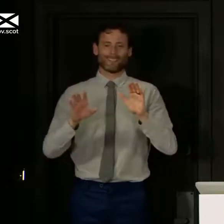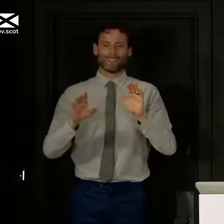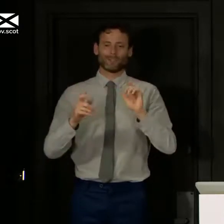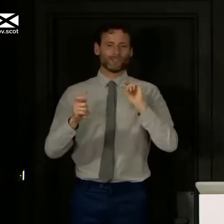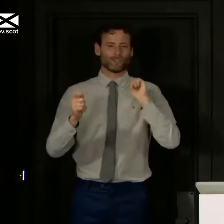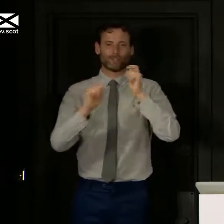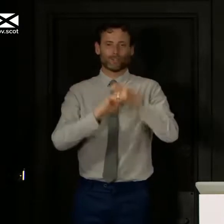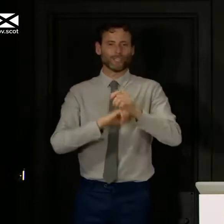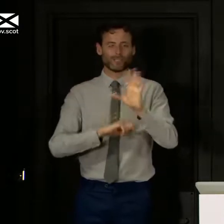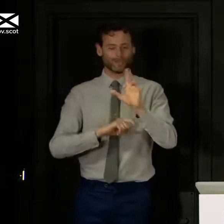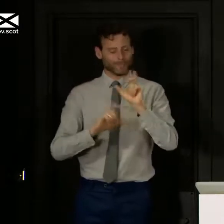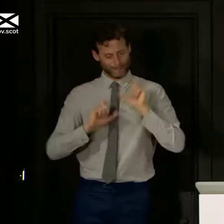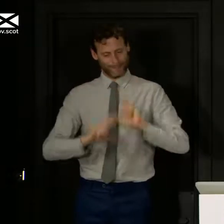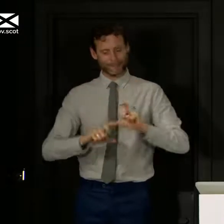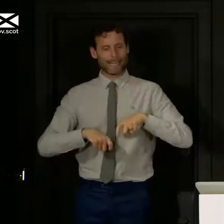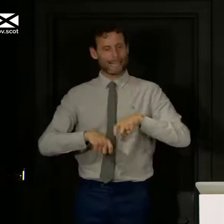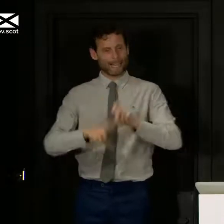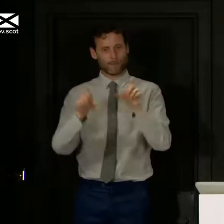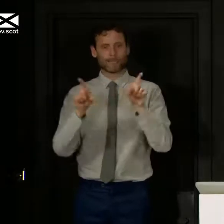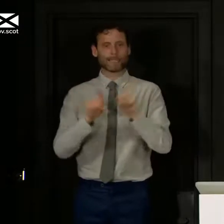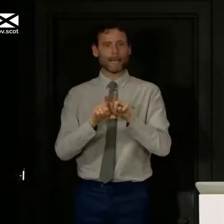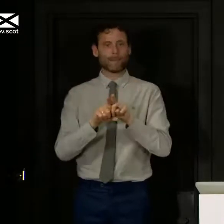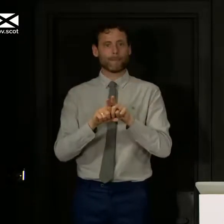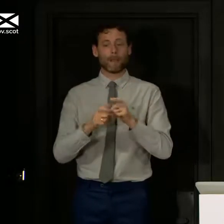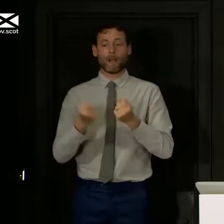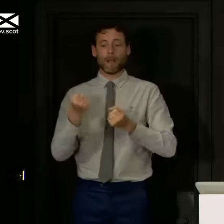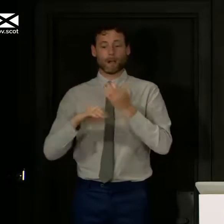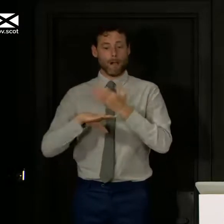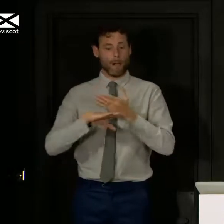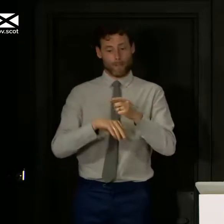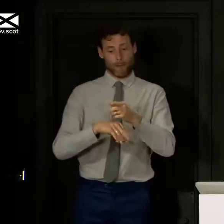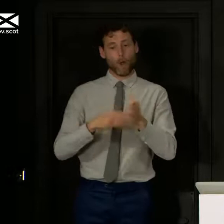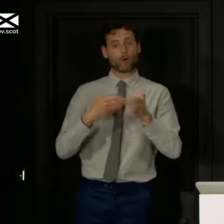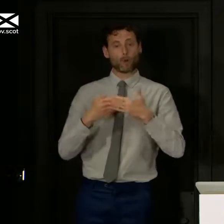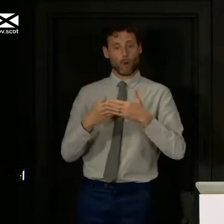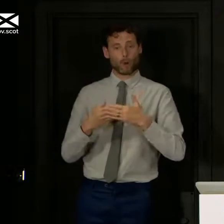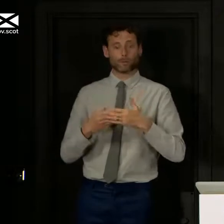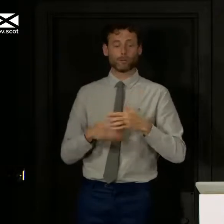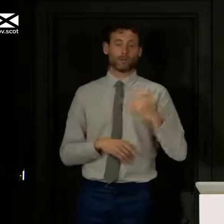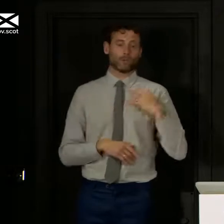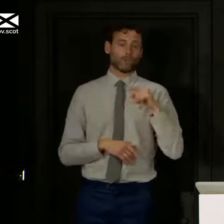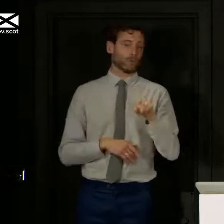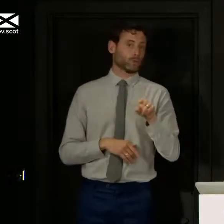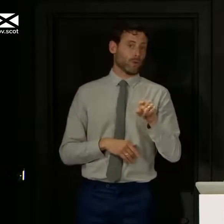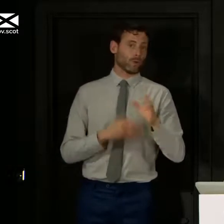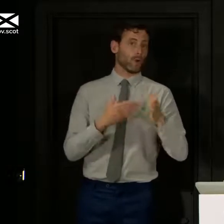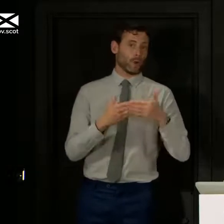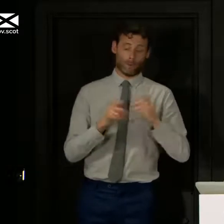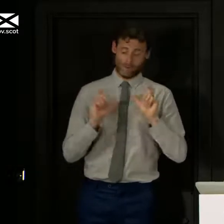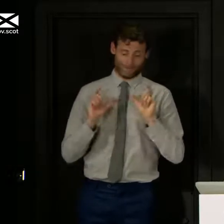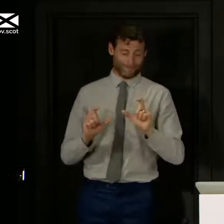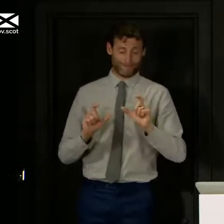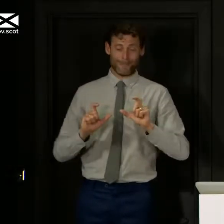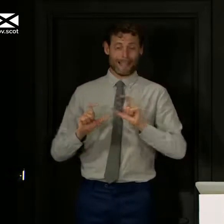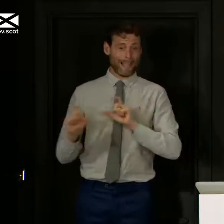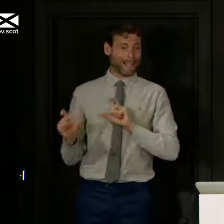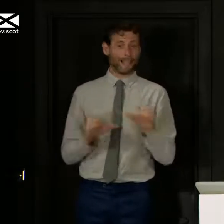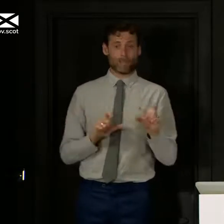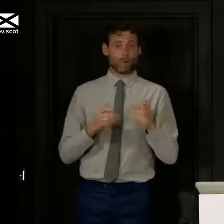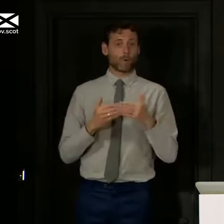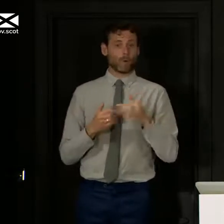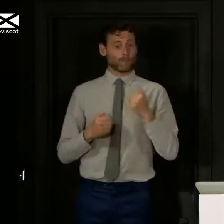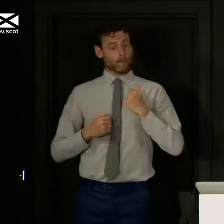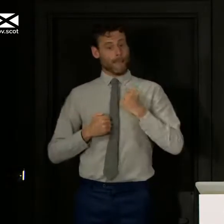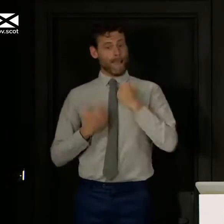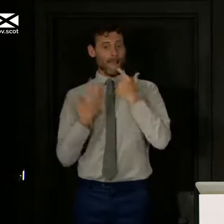the arrangements at this stage. So if your car parks have been closed and your public toilets have been closed, keep them closed for now is